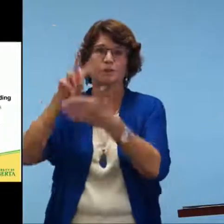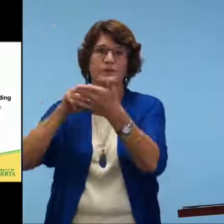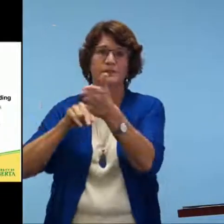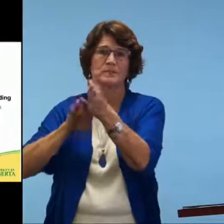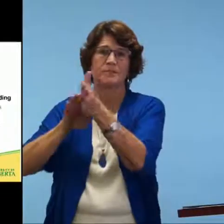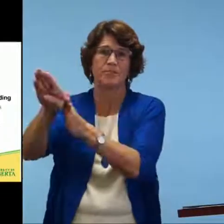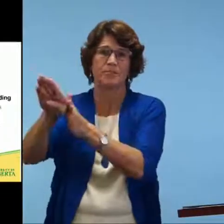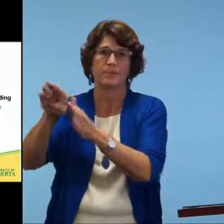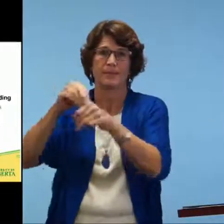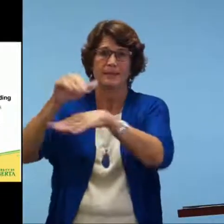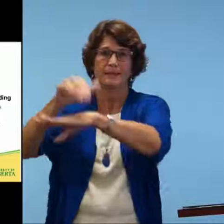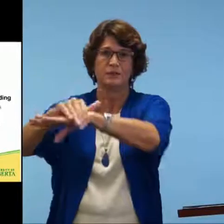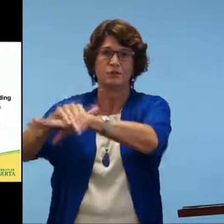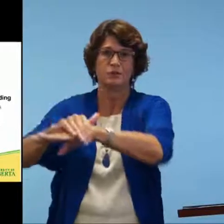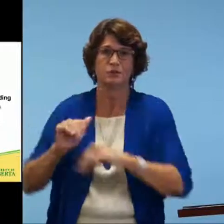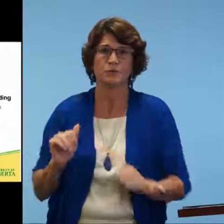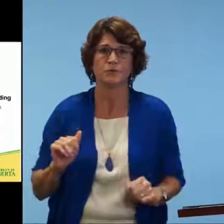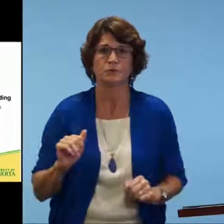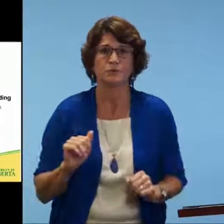foundation for literacy development in English.